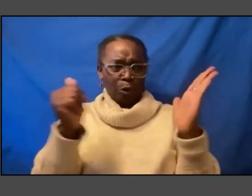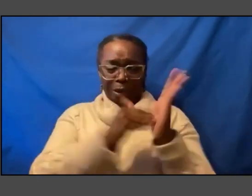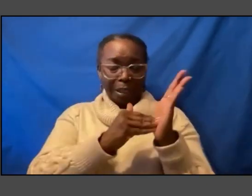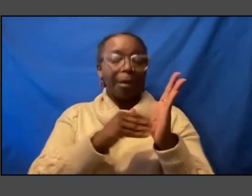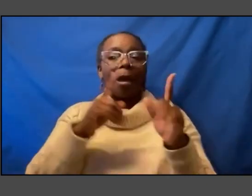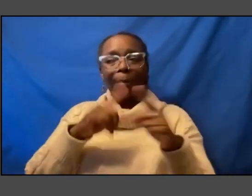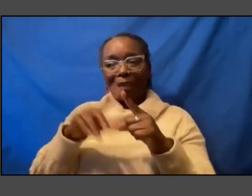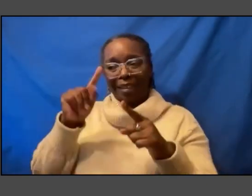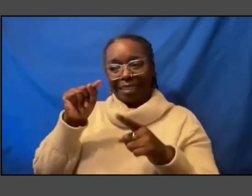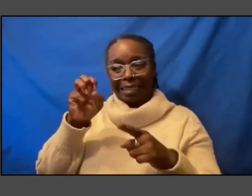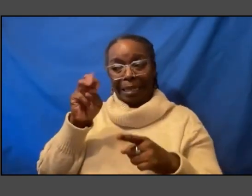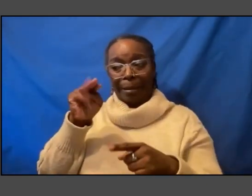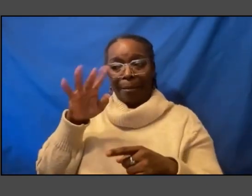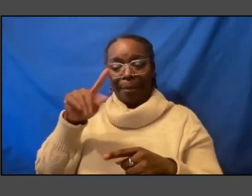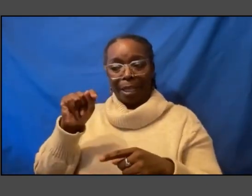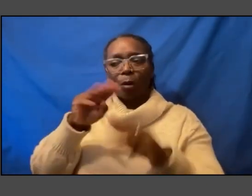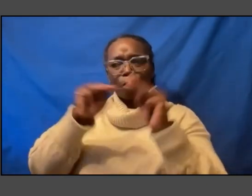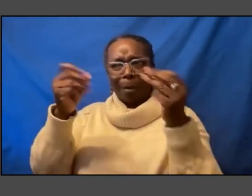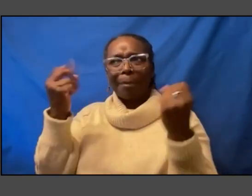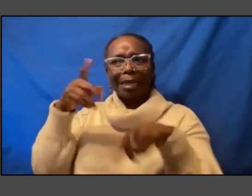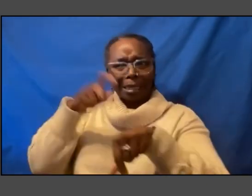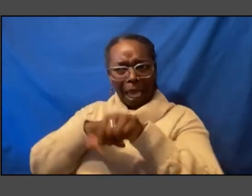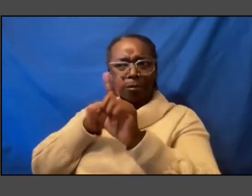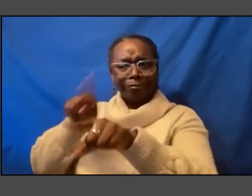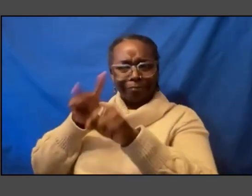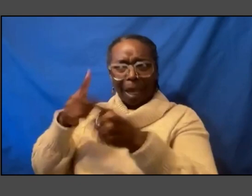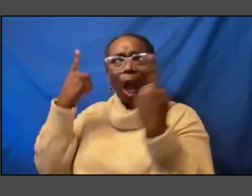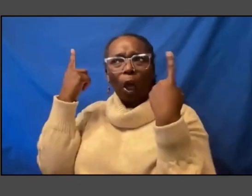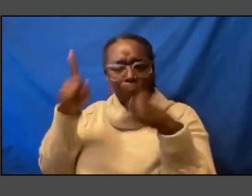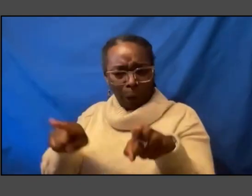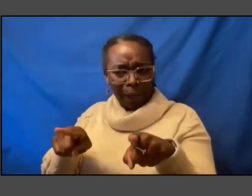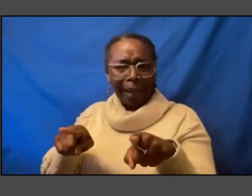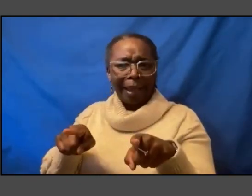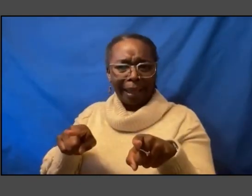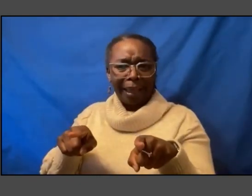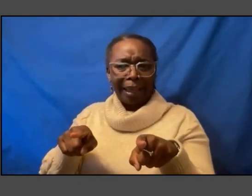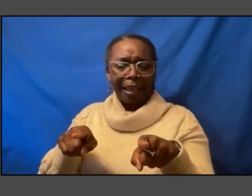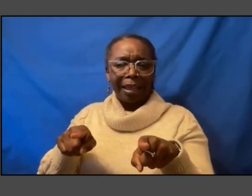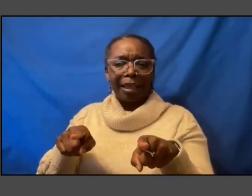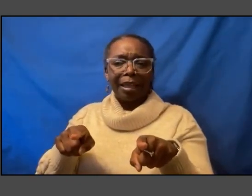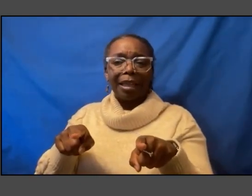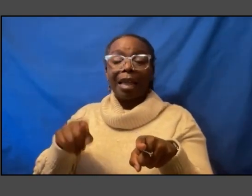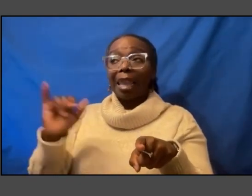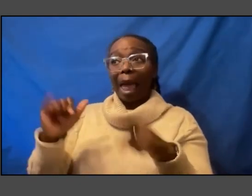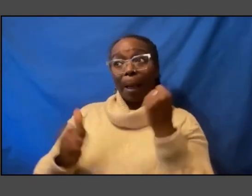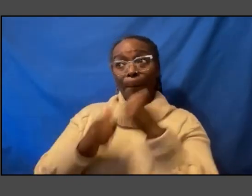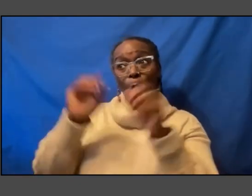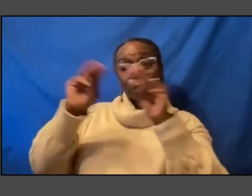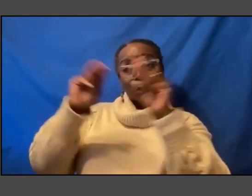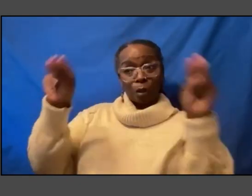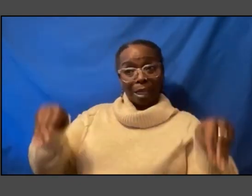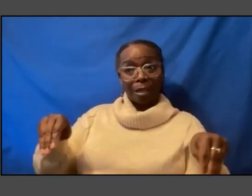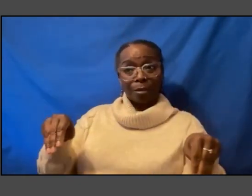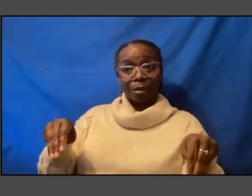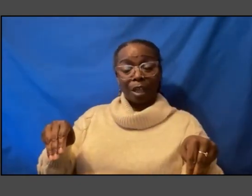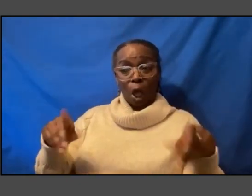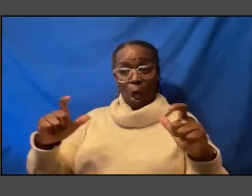and i agree with you on that i think also unlike most museums which are in large buildings high ceilings